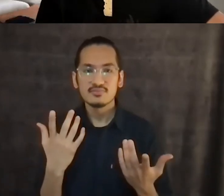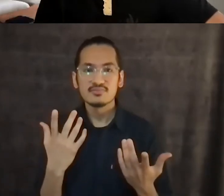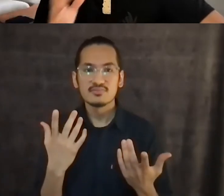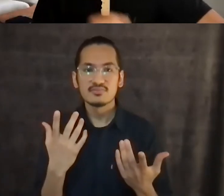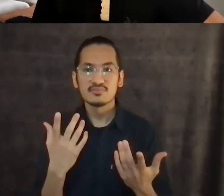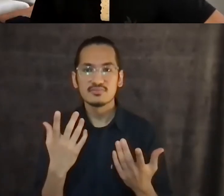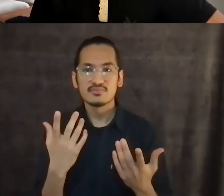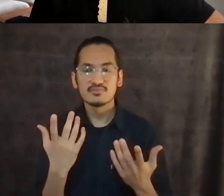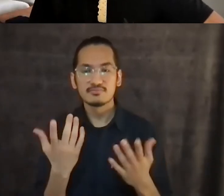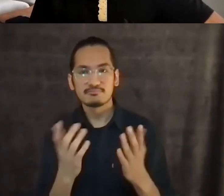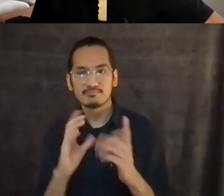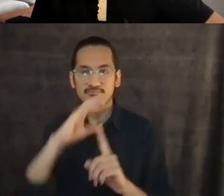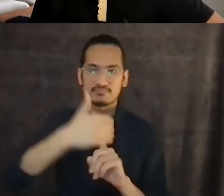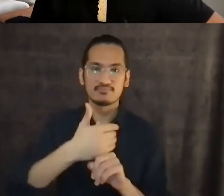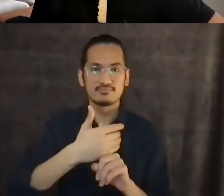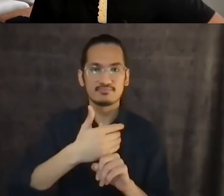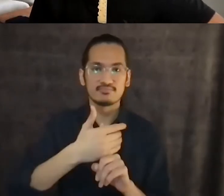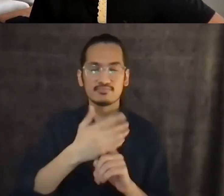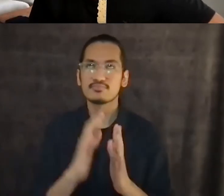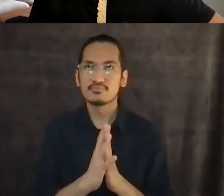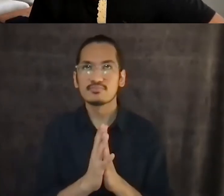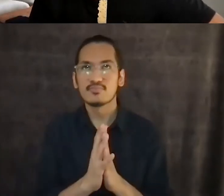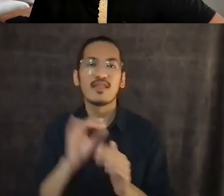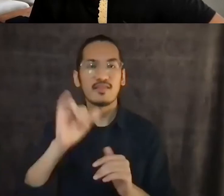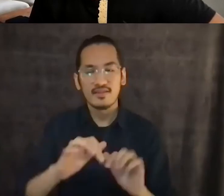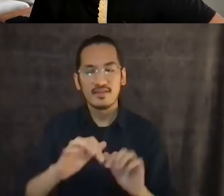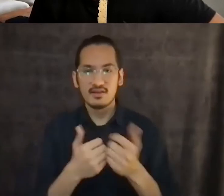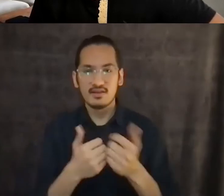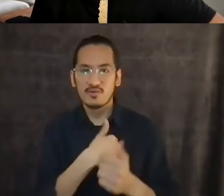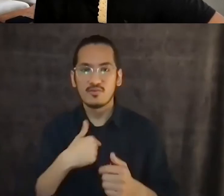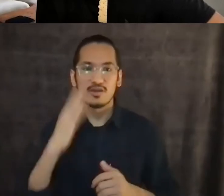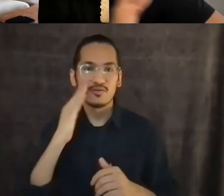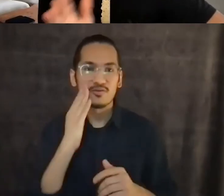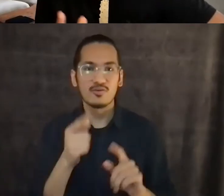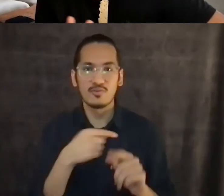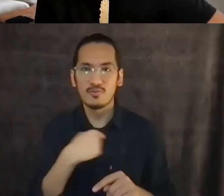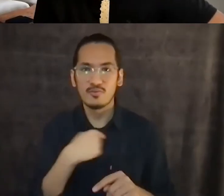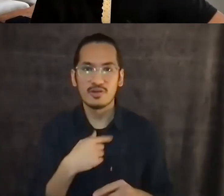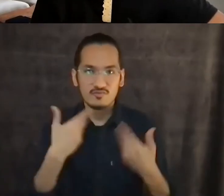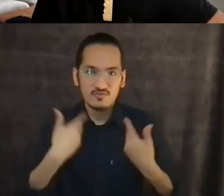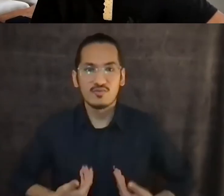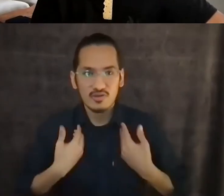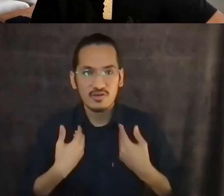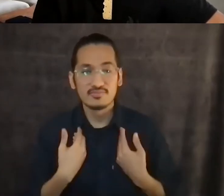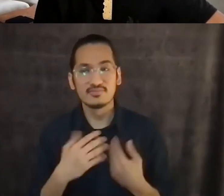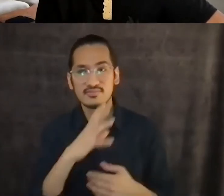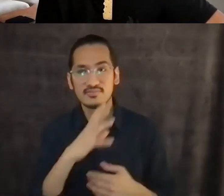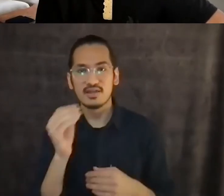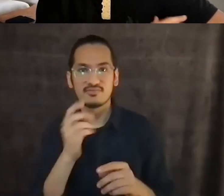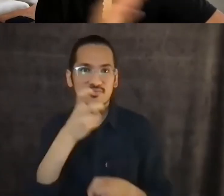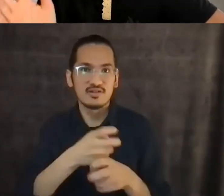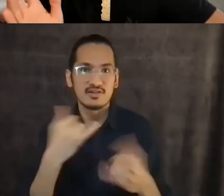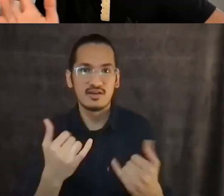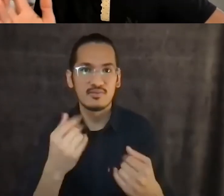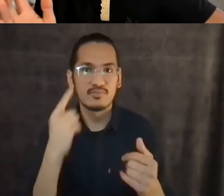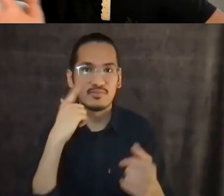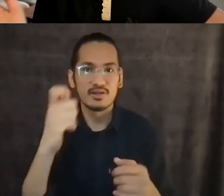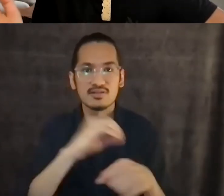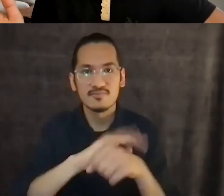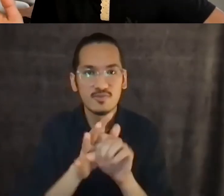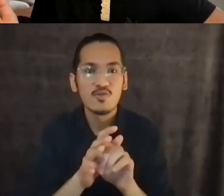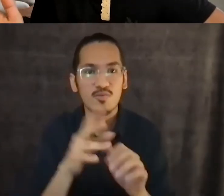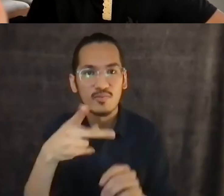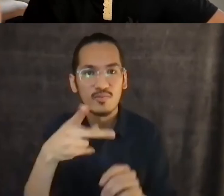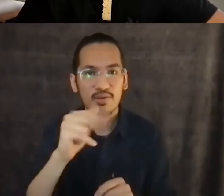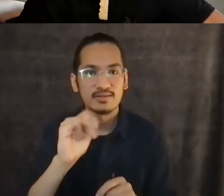got all kinds of challenges now because of COVID. Um, but in case anyone needs to hear it, uh, your blood quantum doesn't